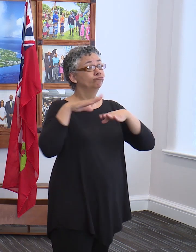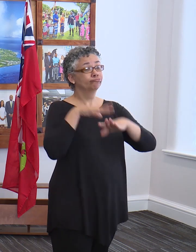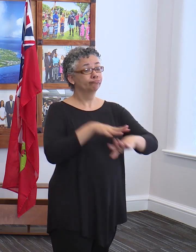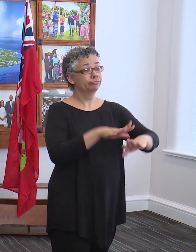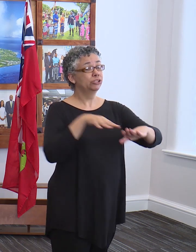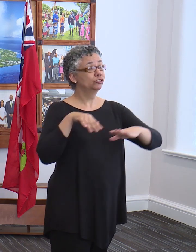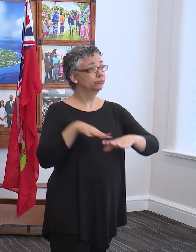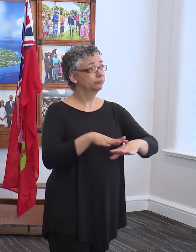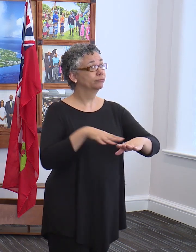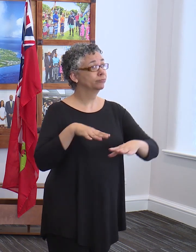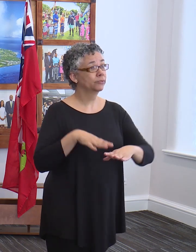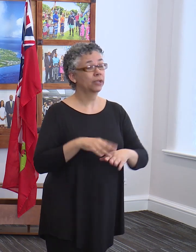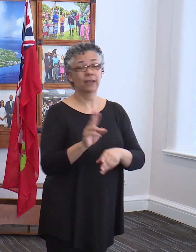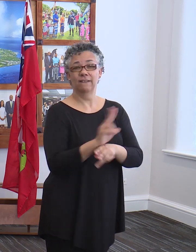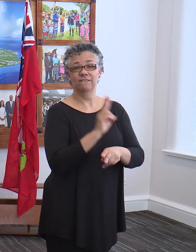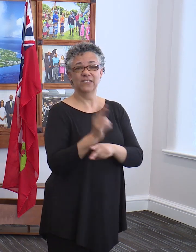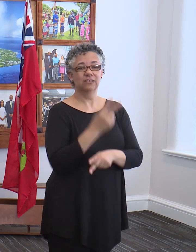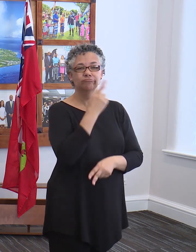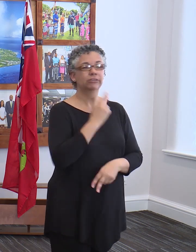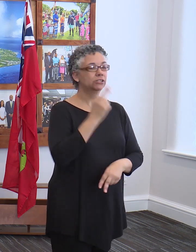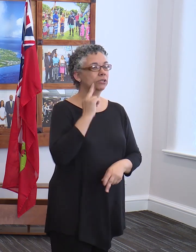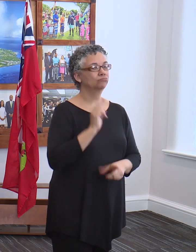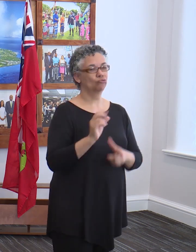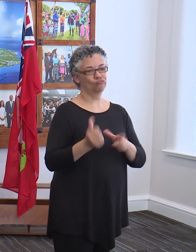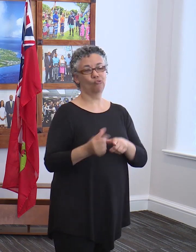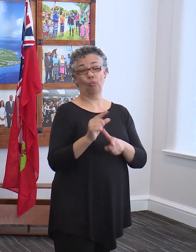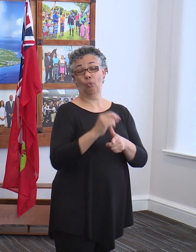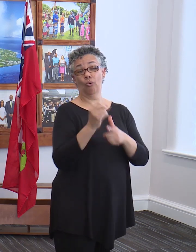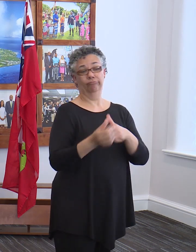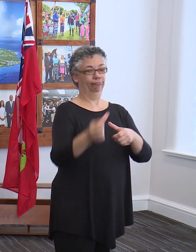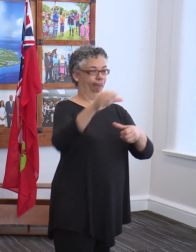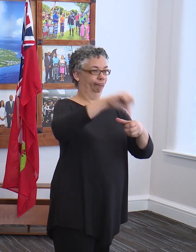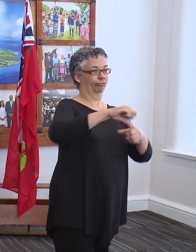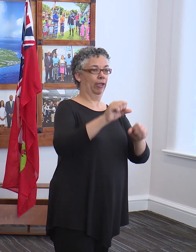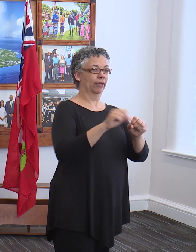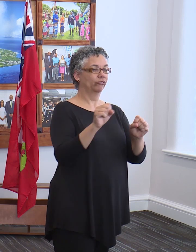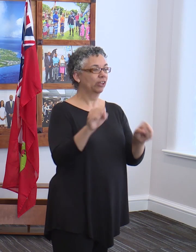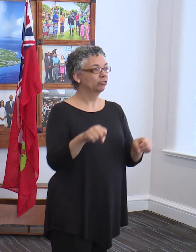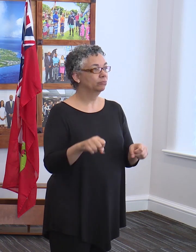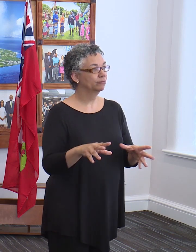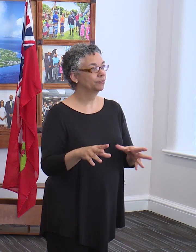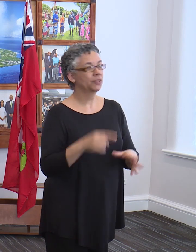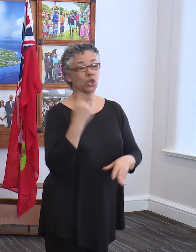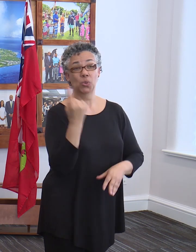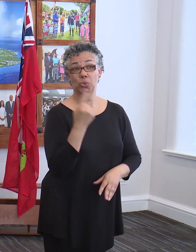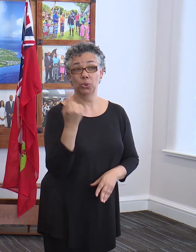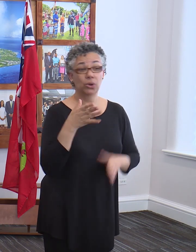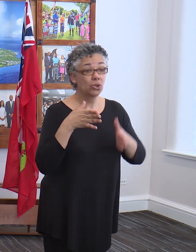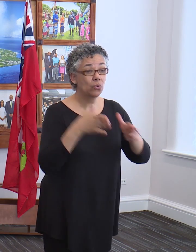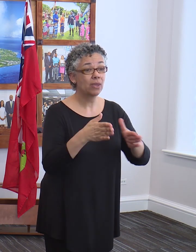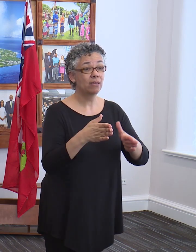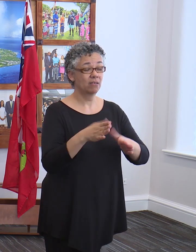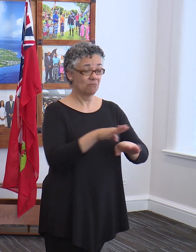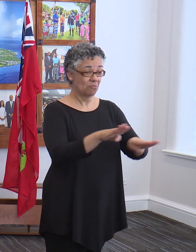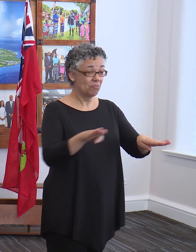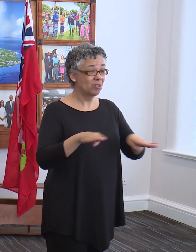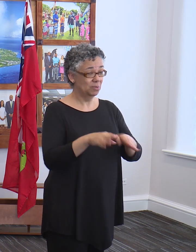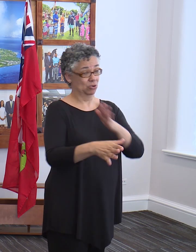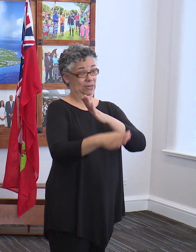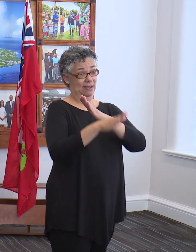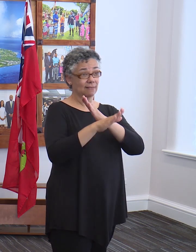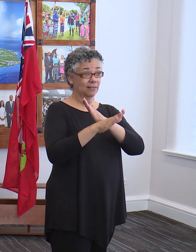visit restaurants, or even to the gas station. The only way that Bermuda is going to remain